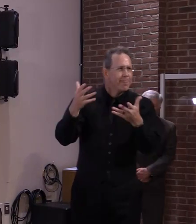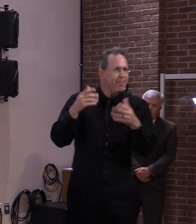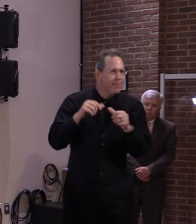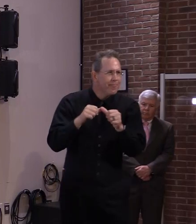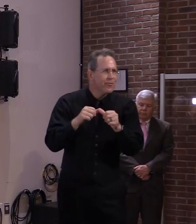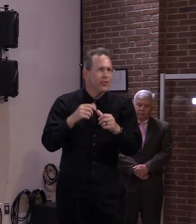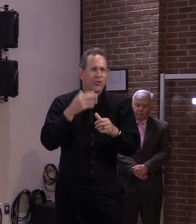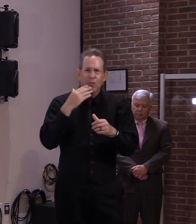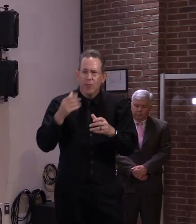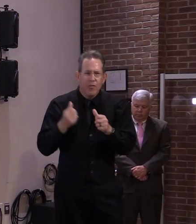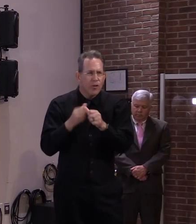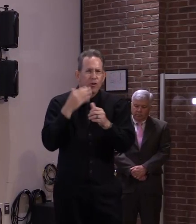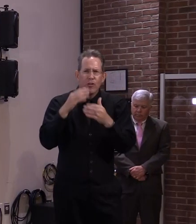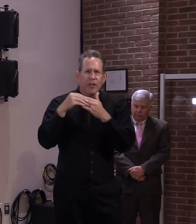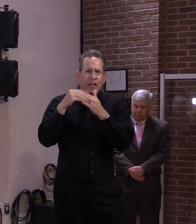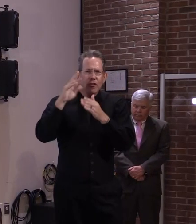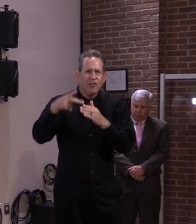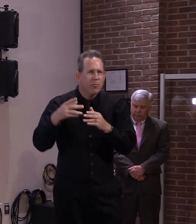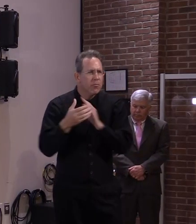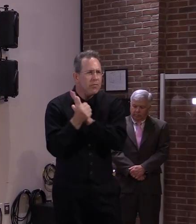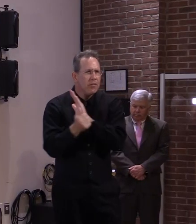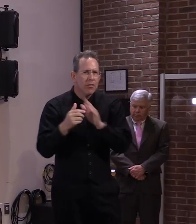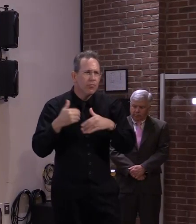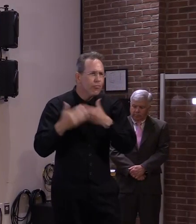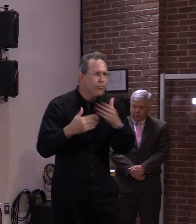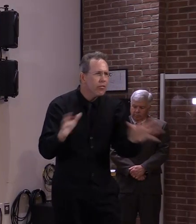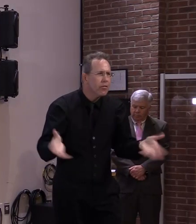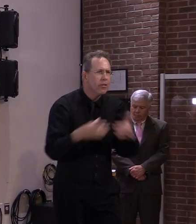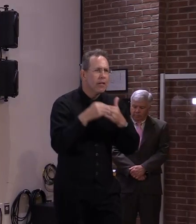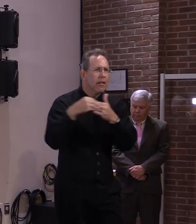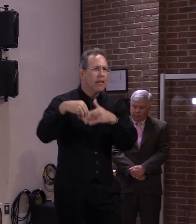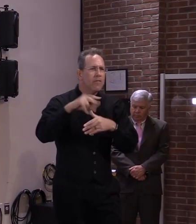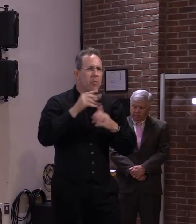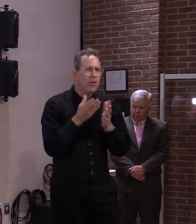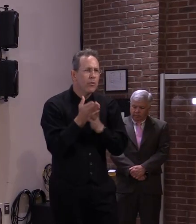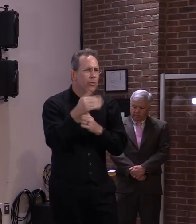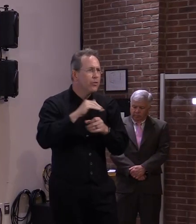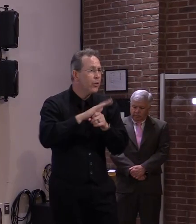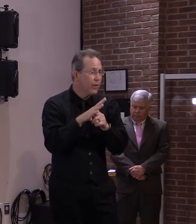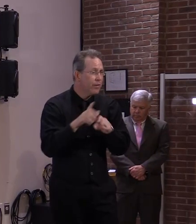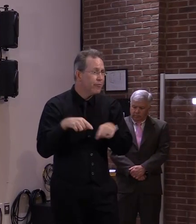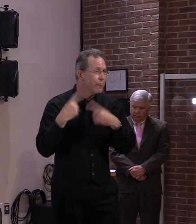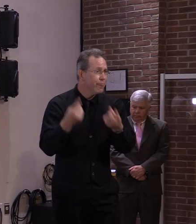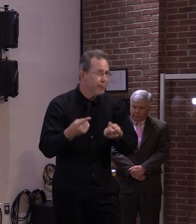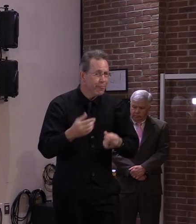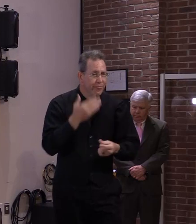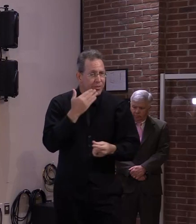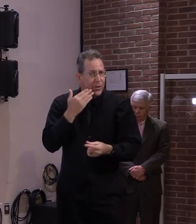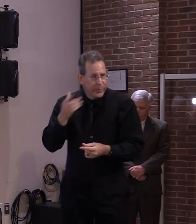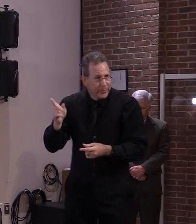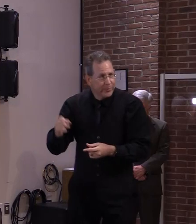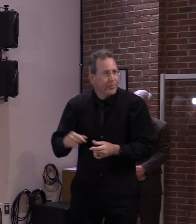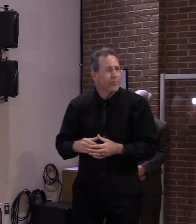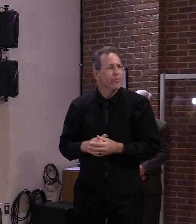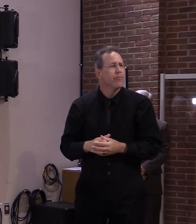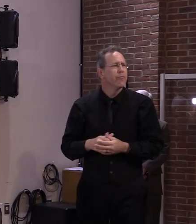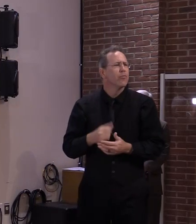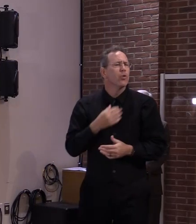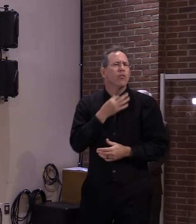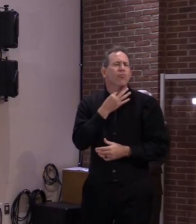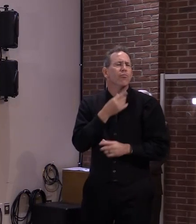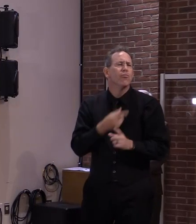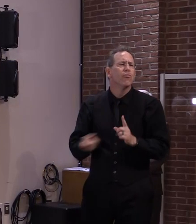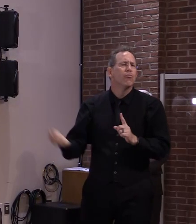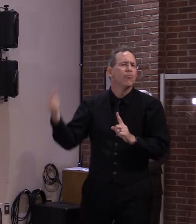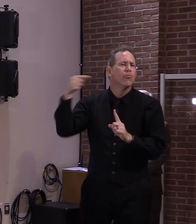um i do also at the same time want to circle back around to a question that